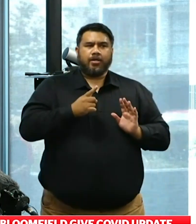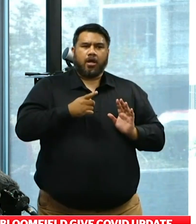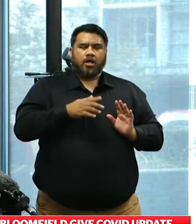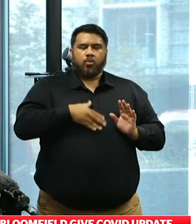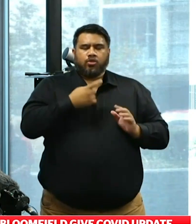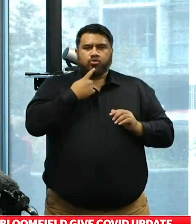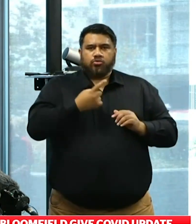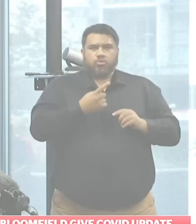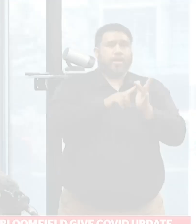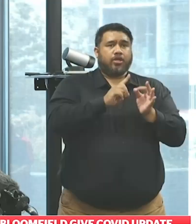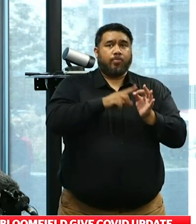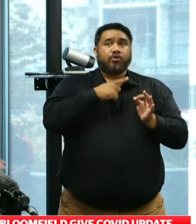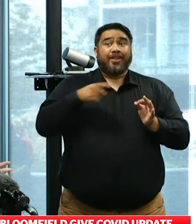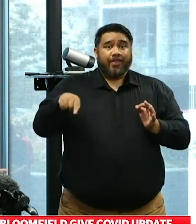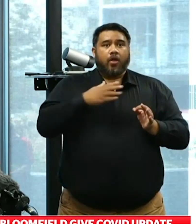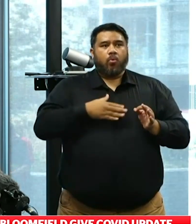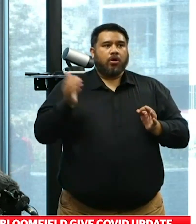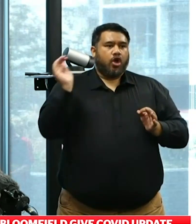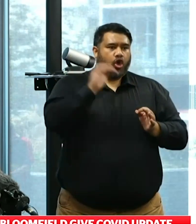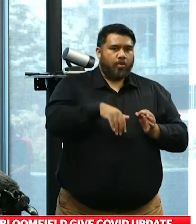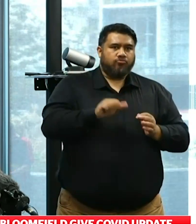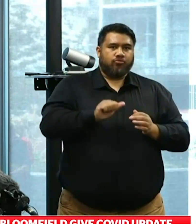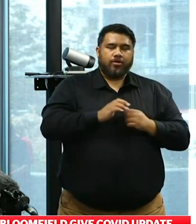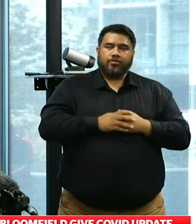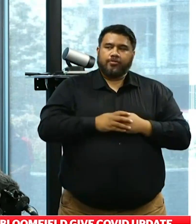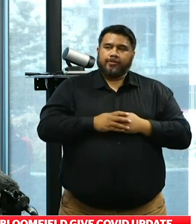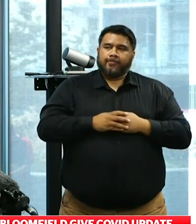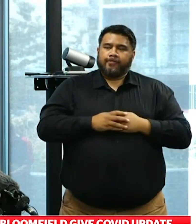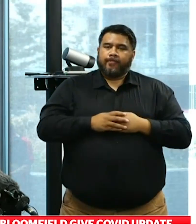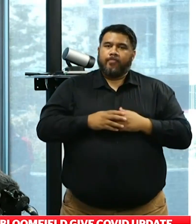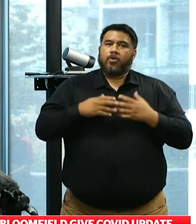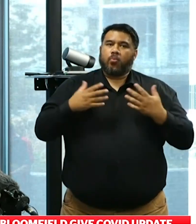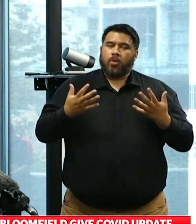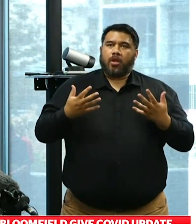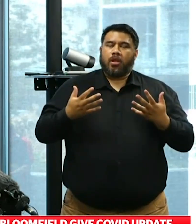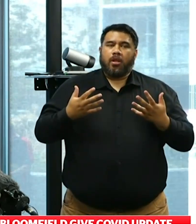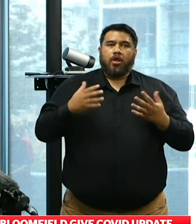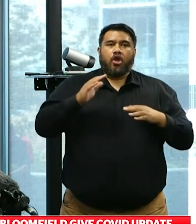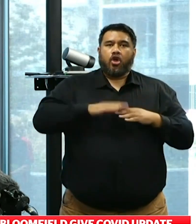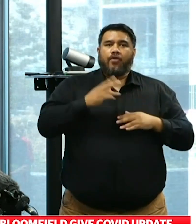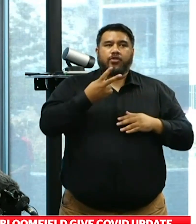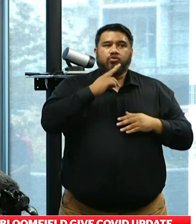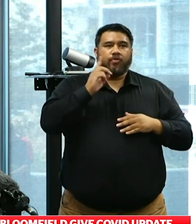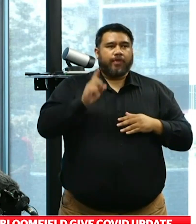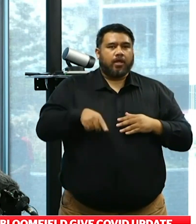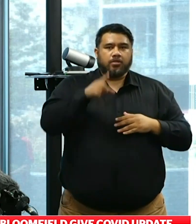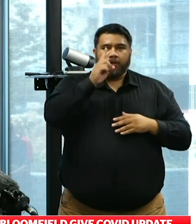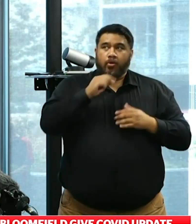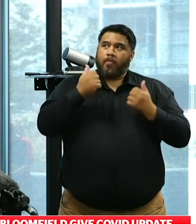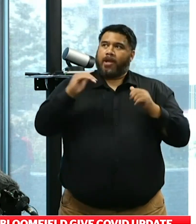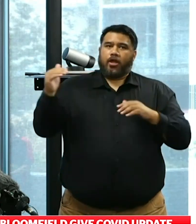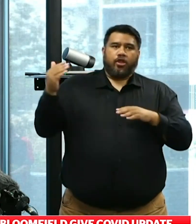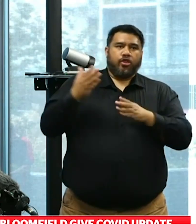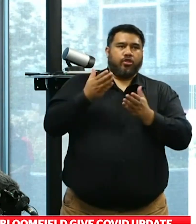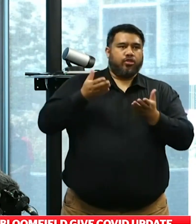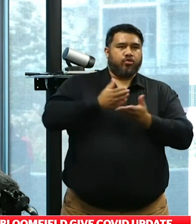considering legal action that would be inappropriate. There's no question that in amongst the 200,000 people who have been able to enter through our managed